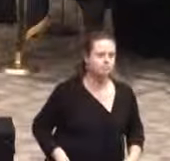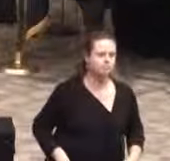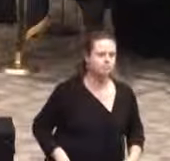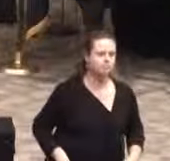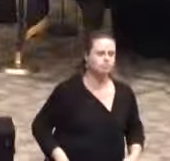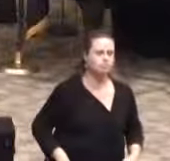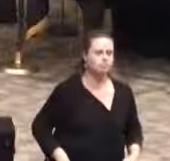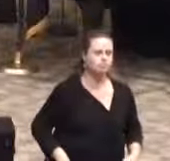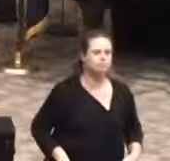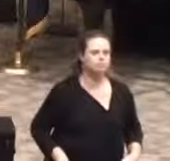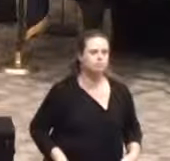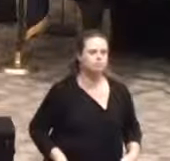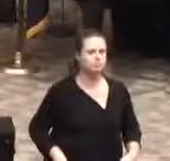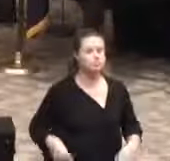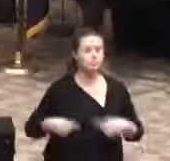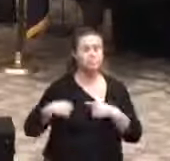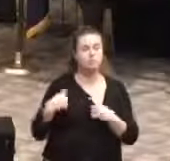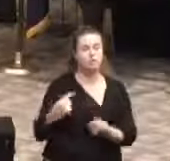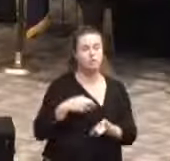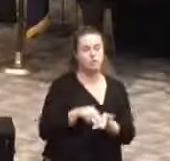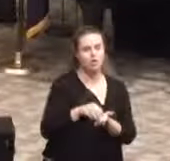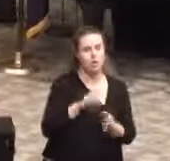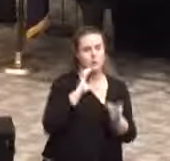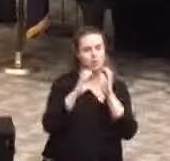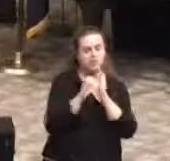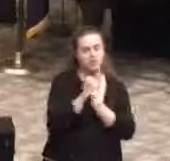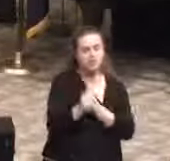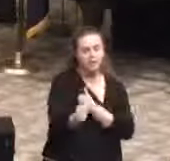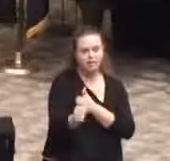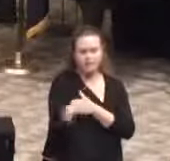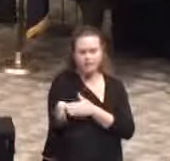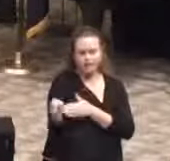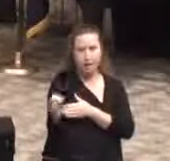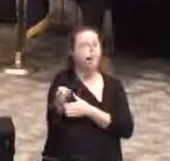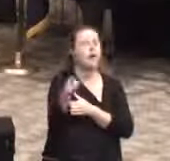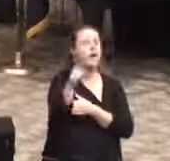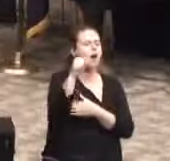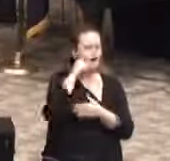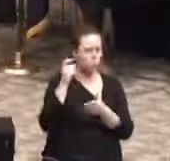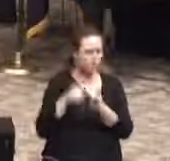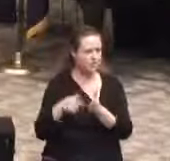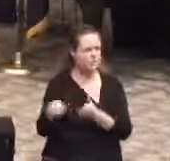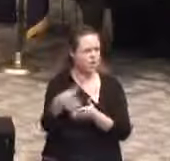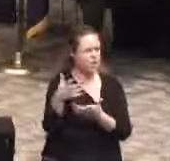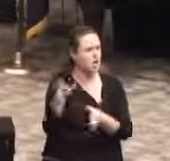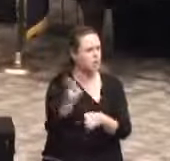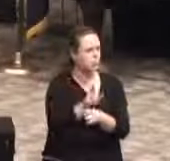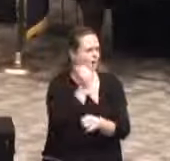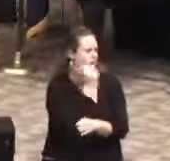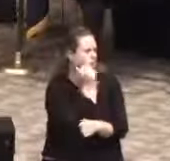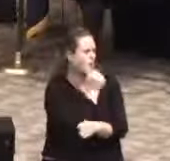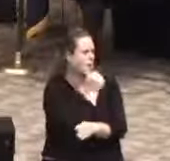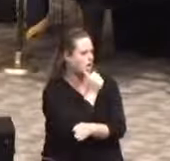learning the communication skills, I have witnessed the class using ACT skills in our everyday encounters.